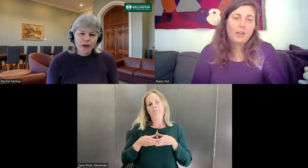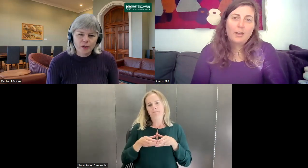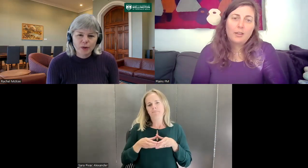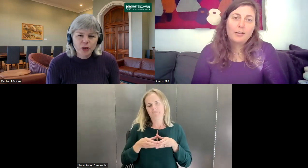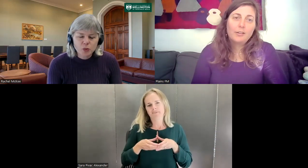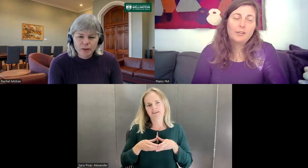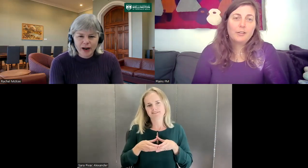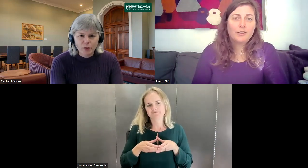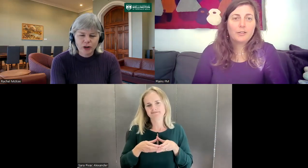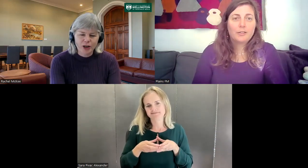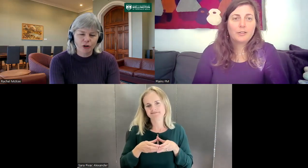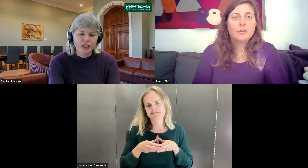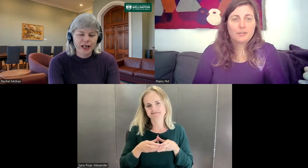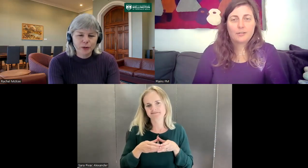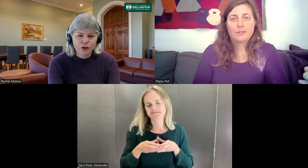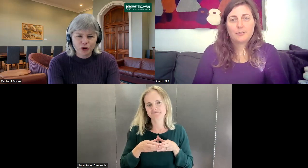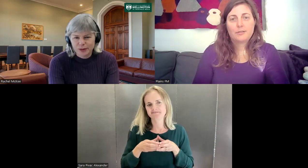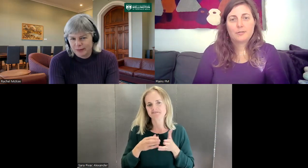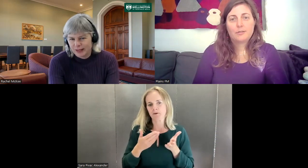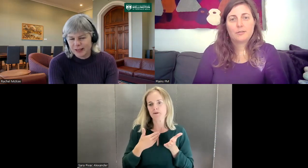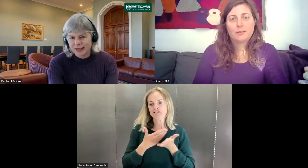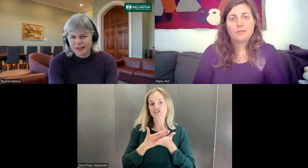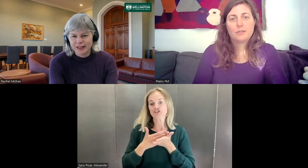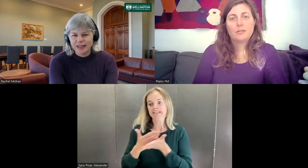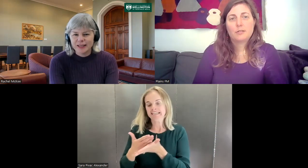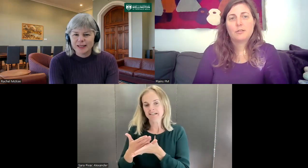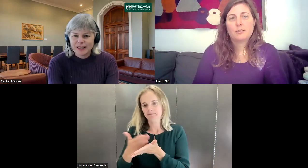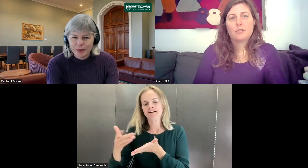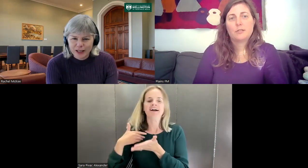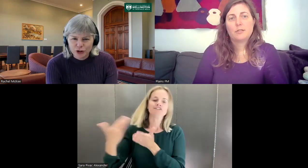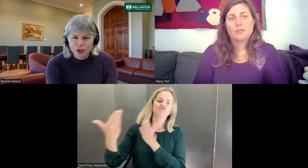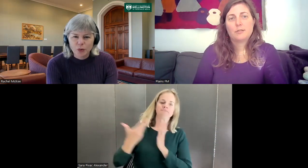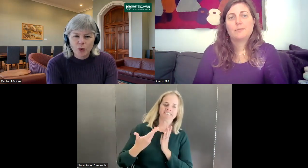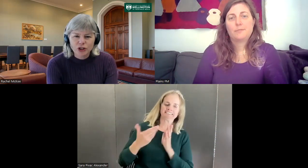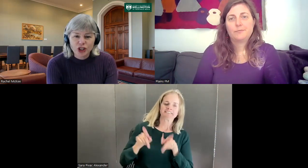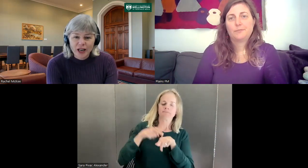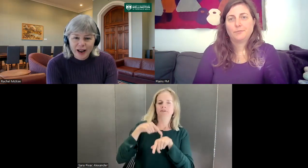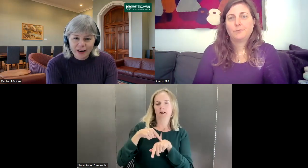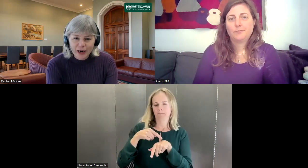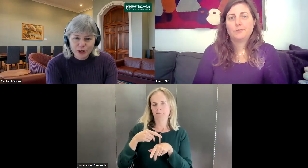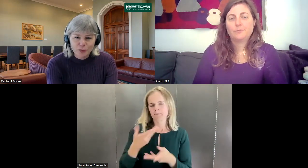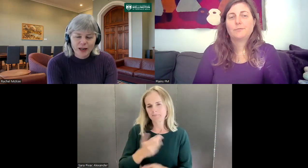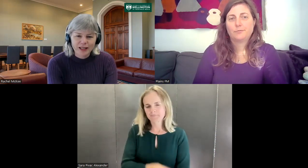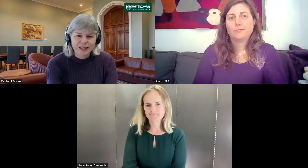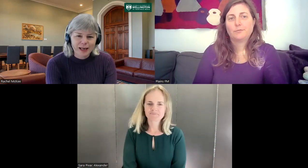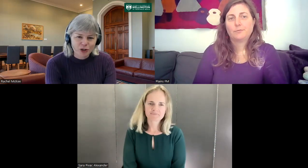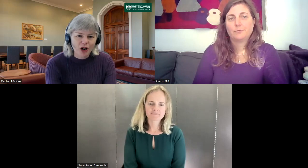Because we're a minority language group, it's a similar issue. So we want to share our language, but at the same time,